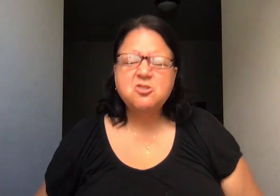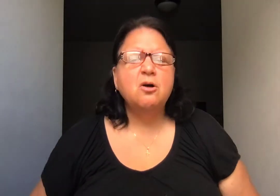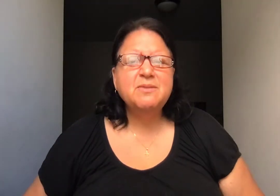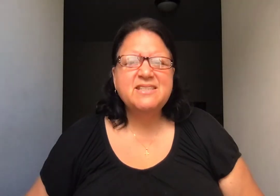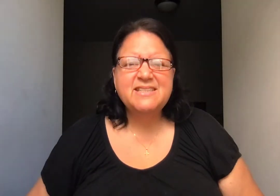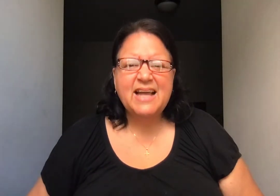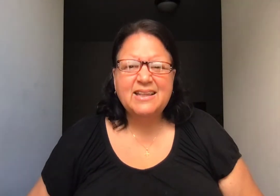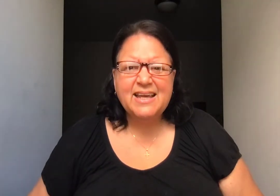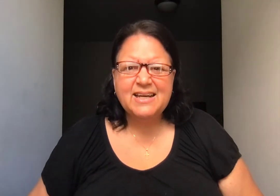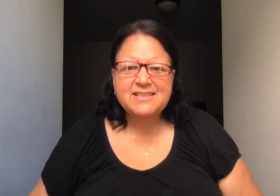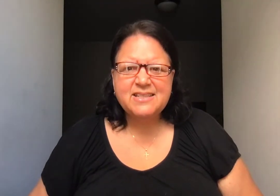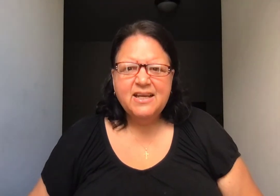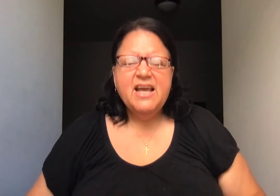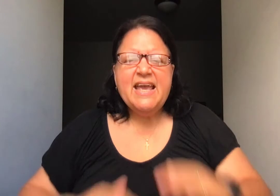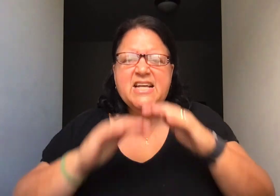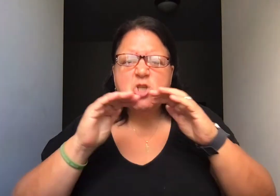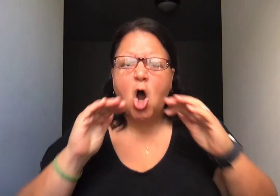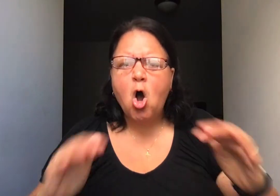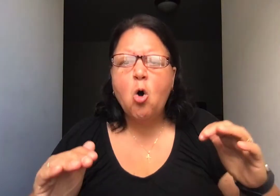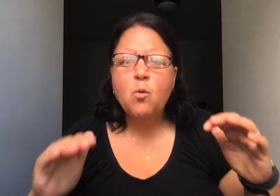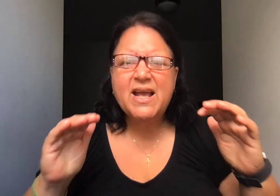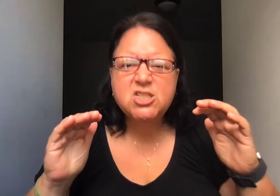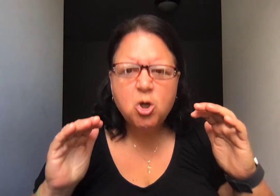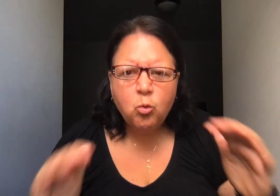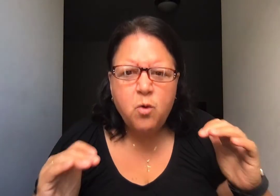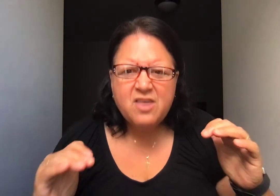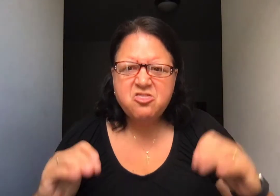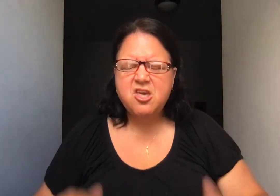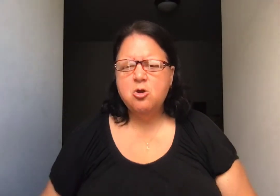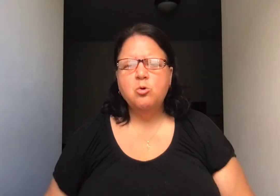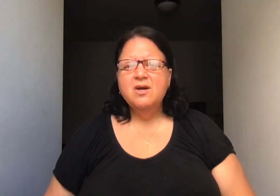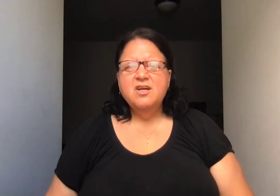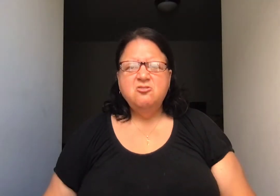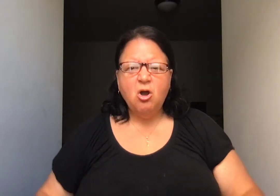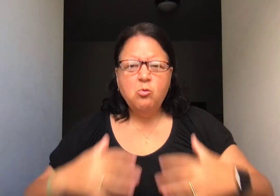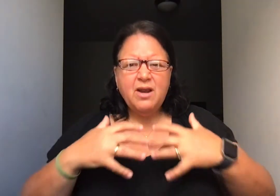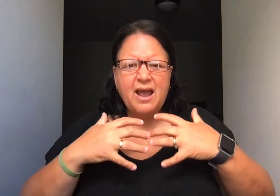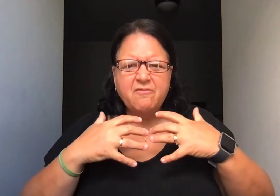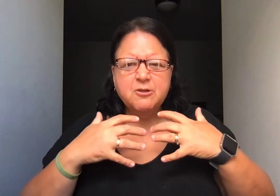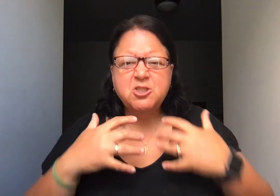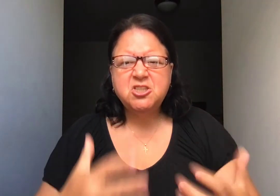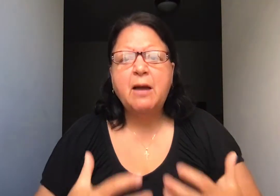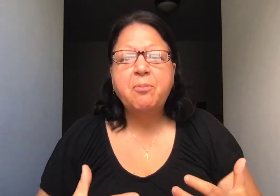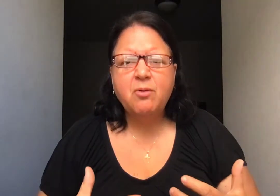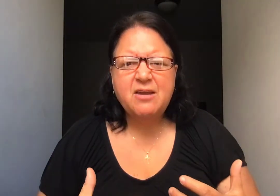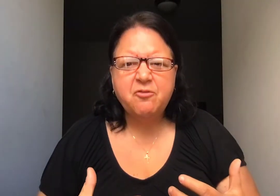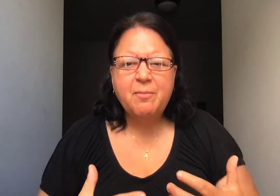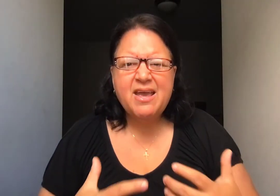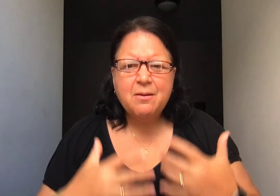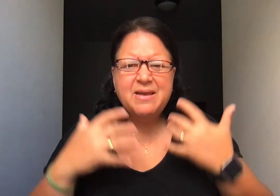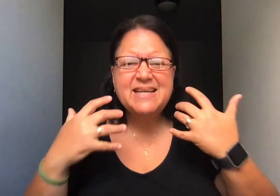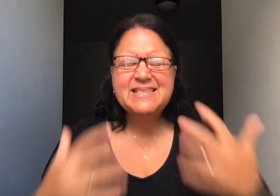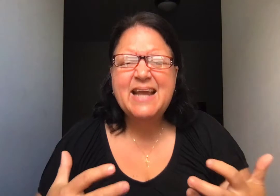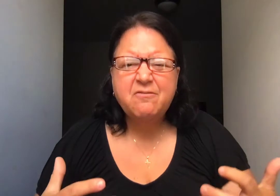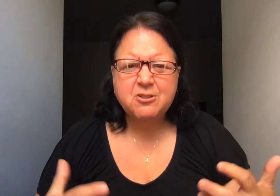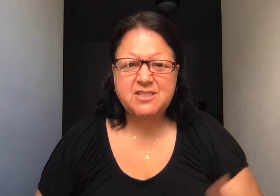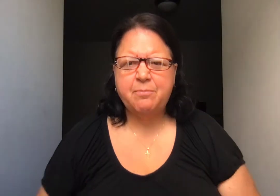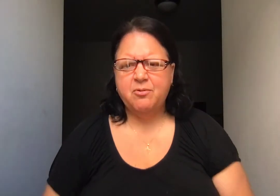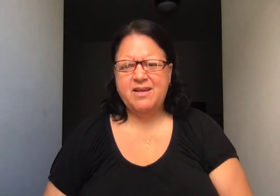psalmist is telling us. He's always with you. Don't ever separate from him. He's never separating